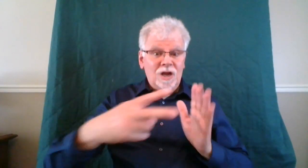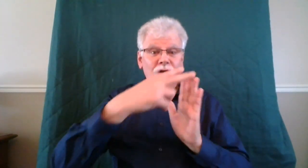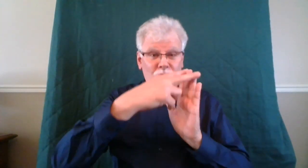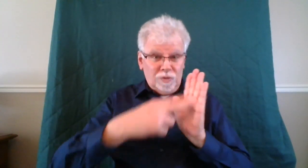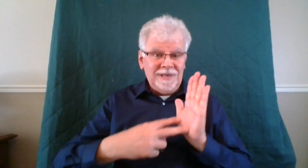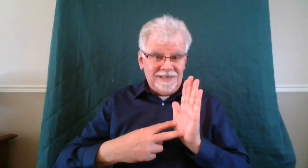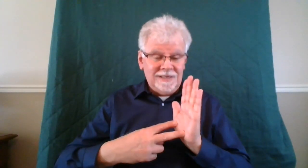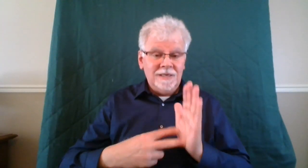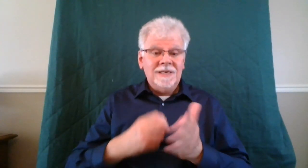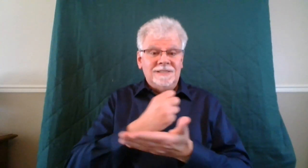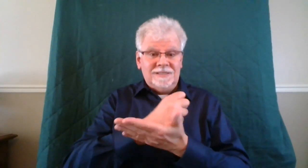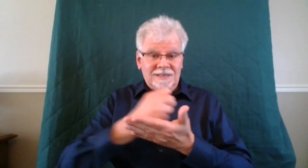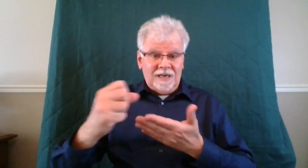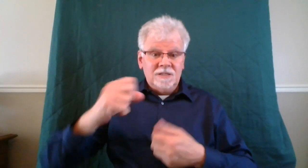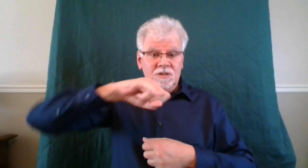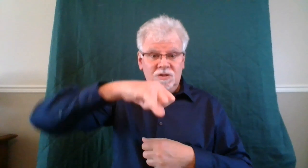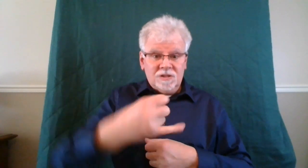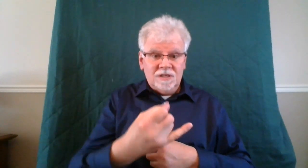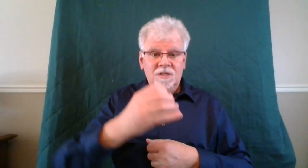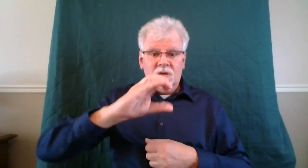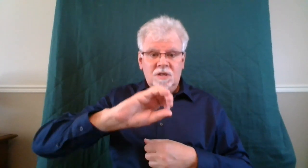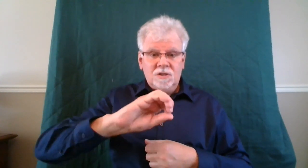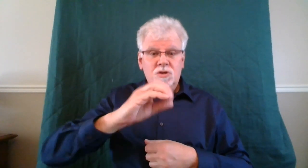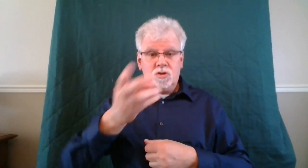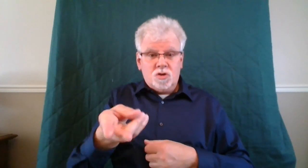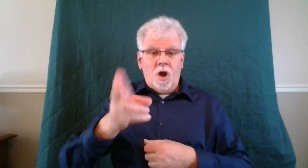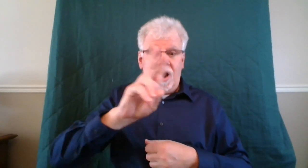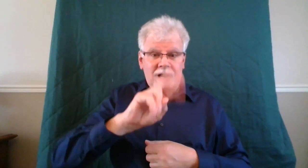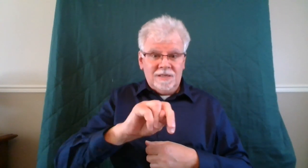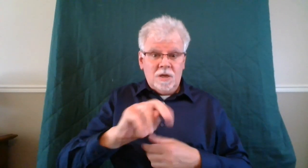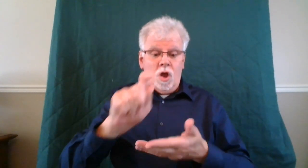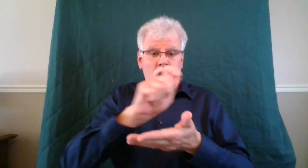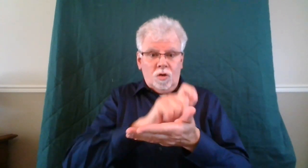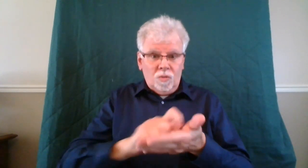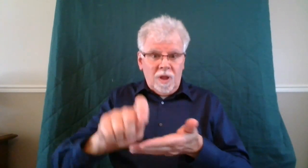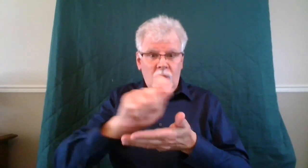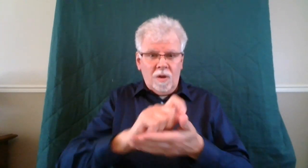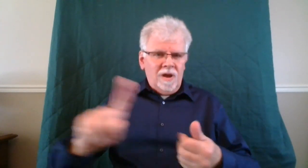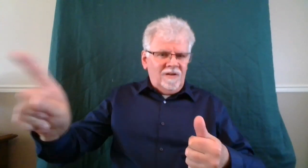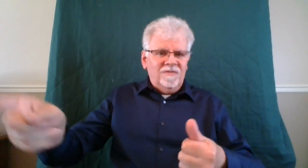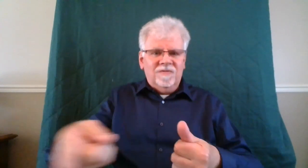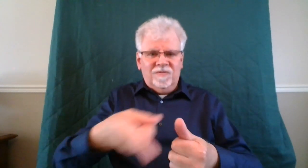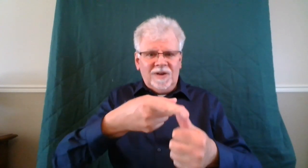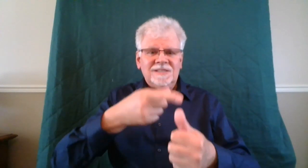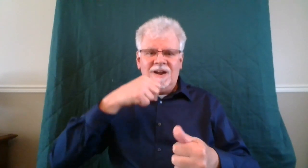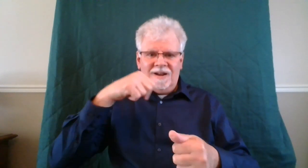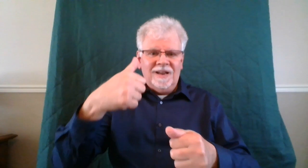A reading from the first letter of Saint John. in